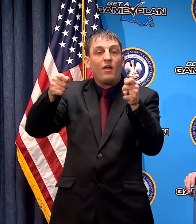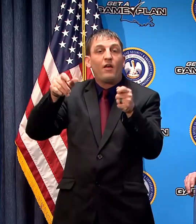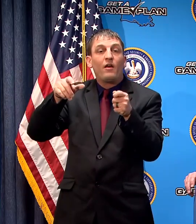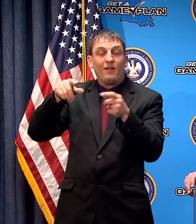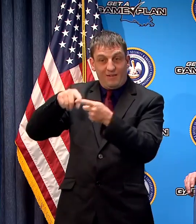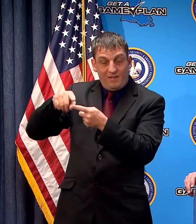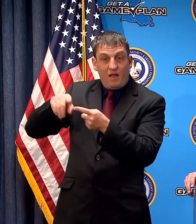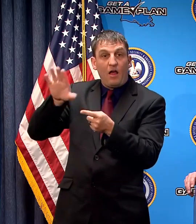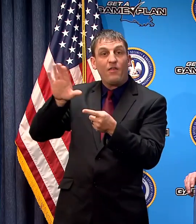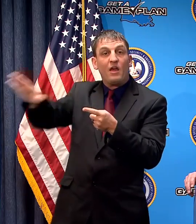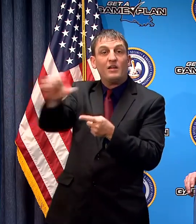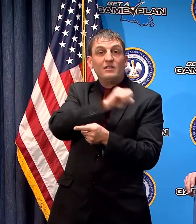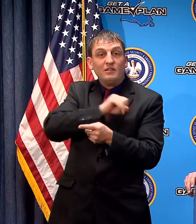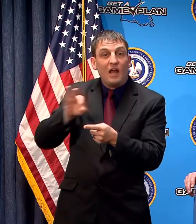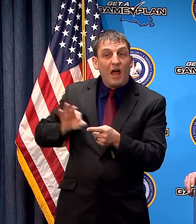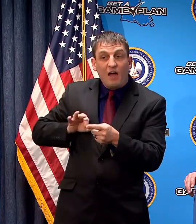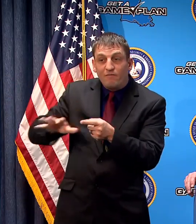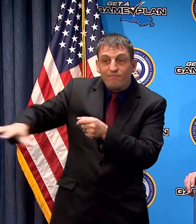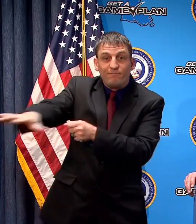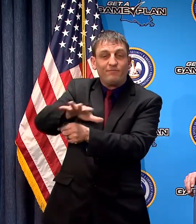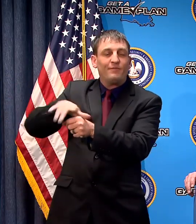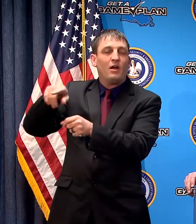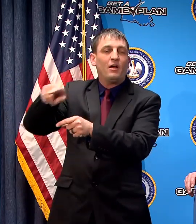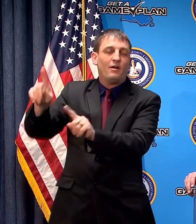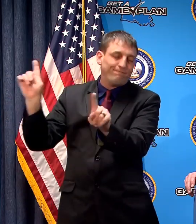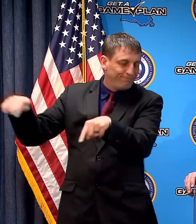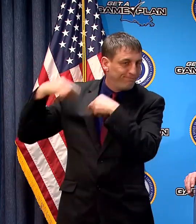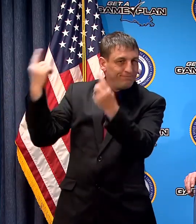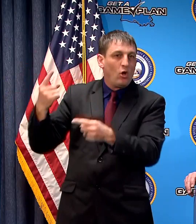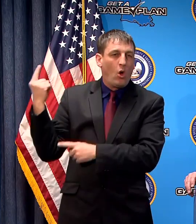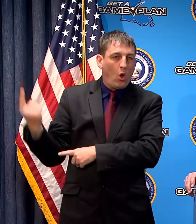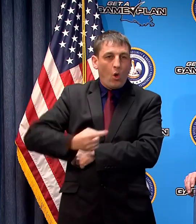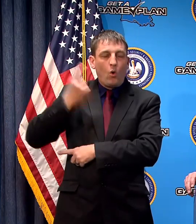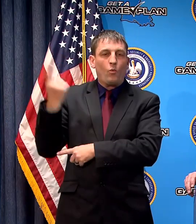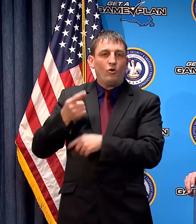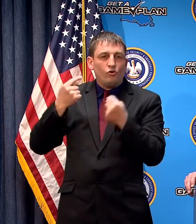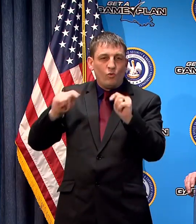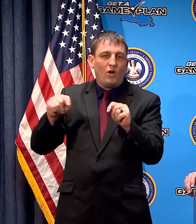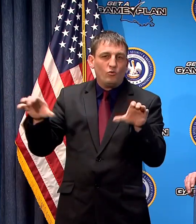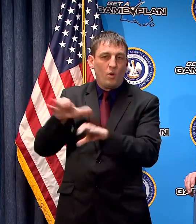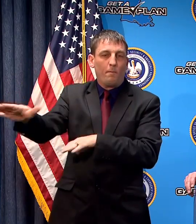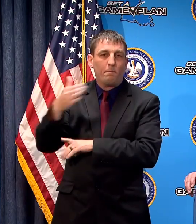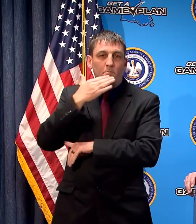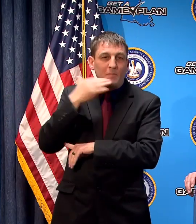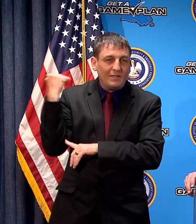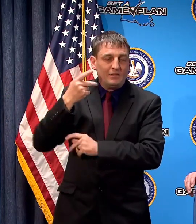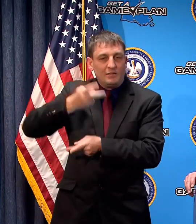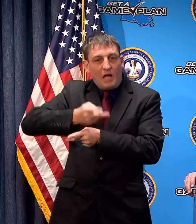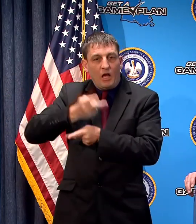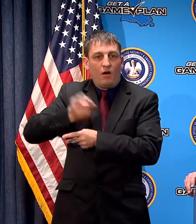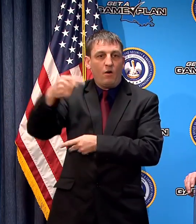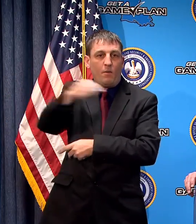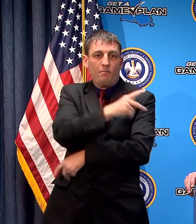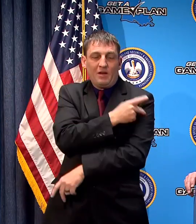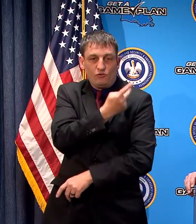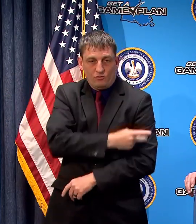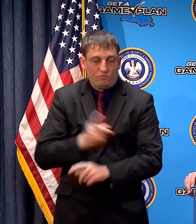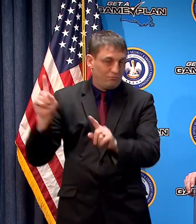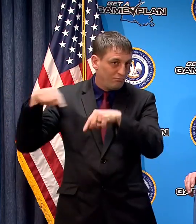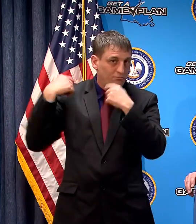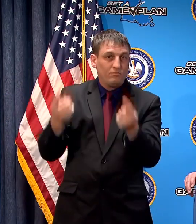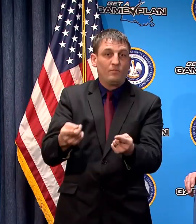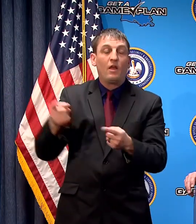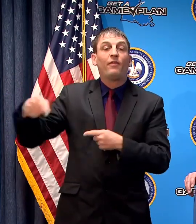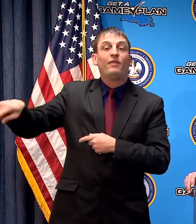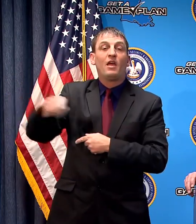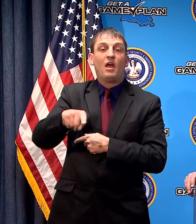always done their absolute dead level best to take care of their patients and they have